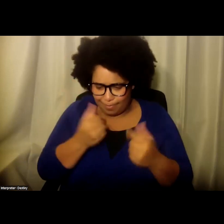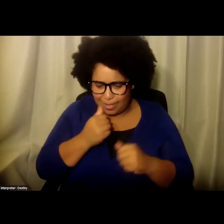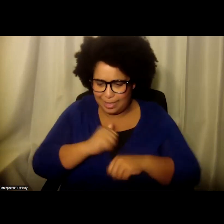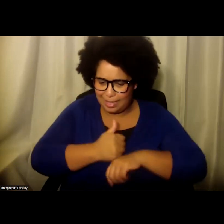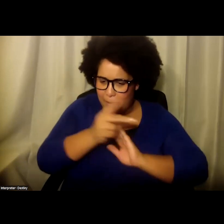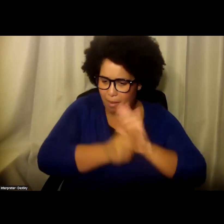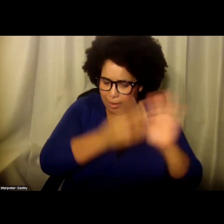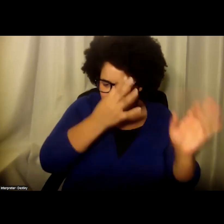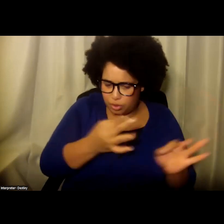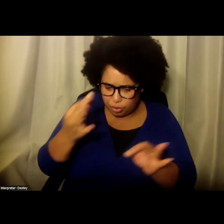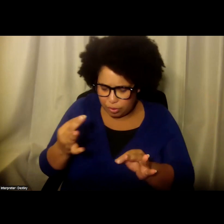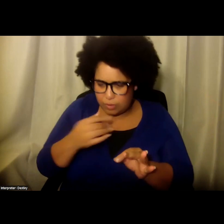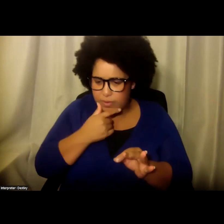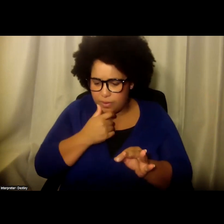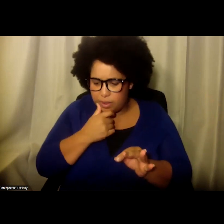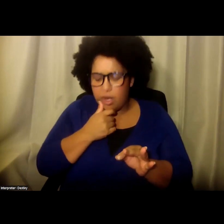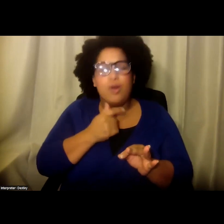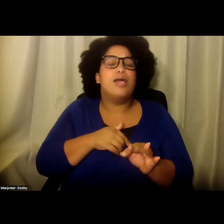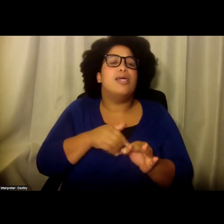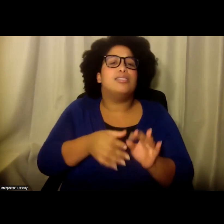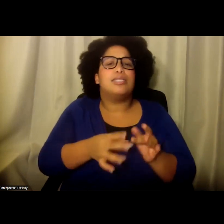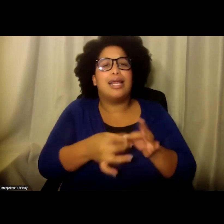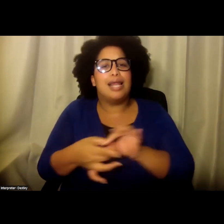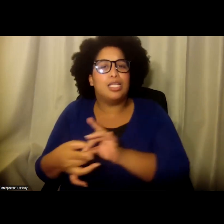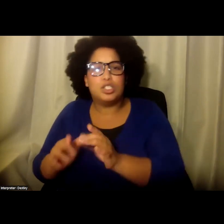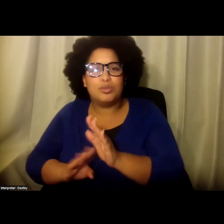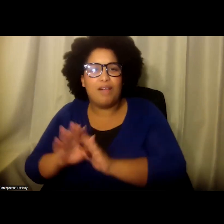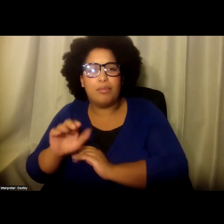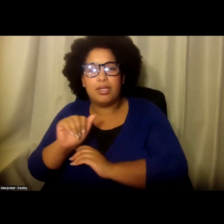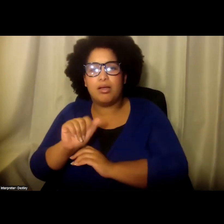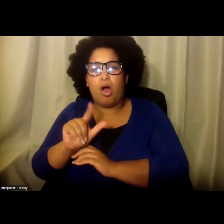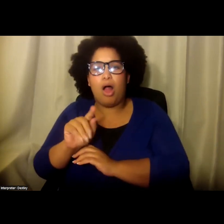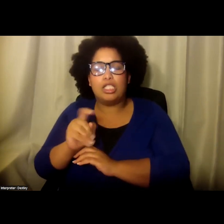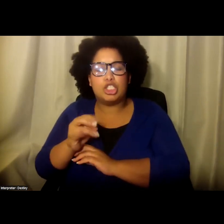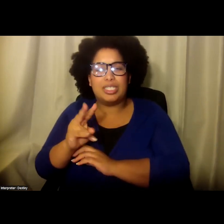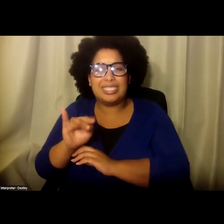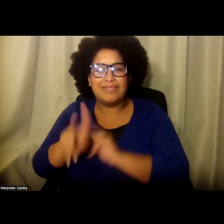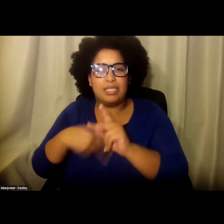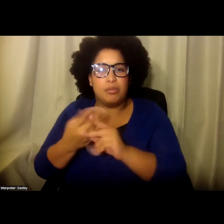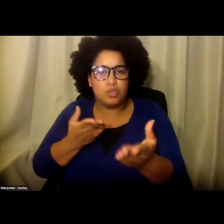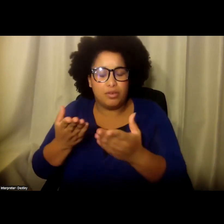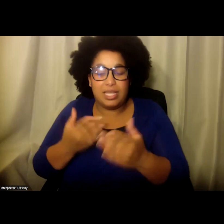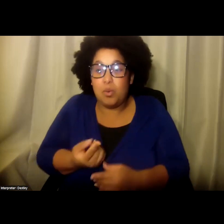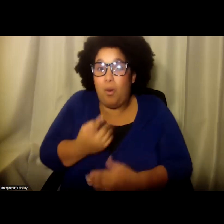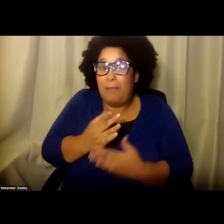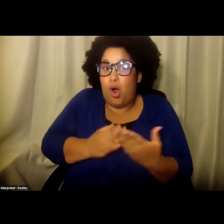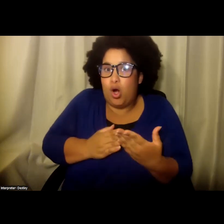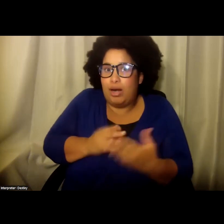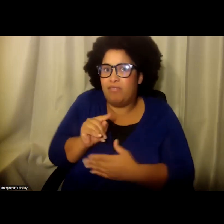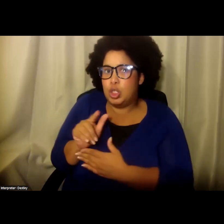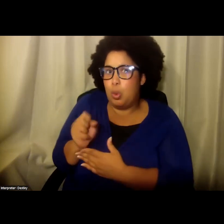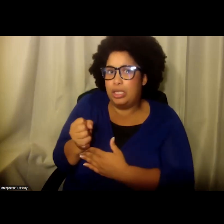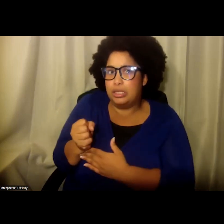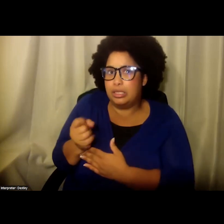decisions, which led to alternative services, that is, that's only one piece of kind of the tools in the toolbox